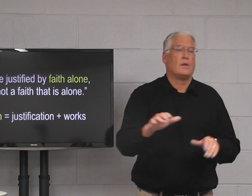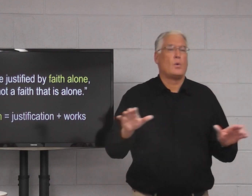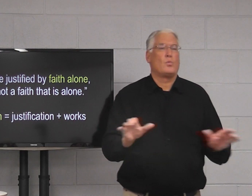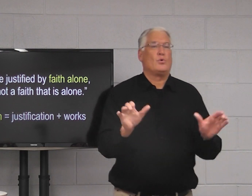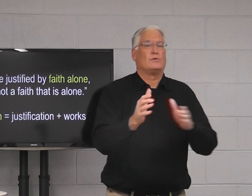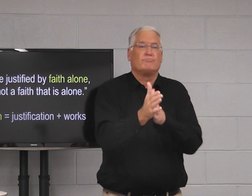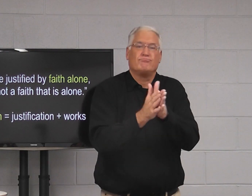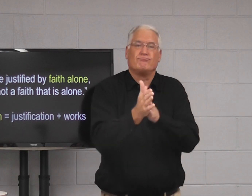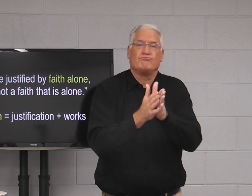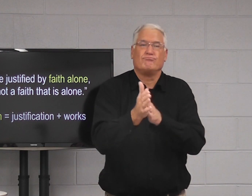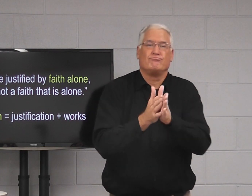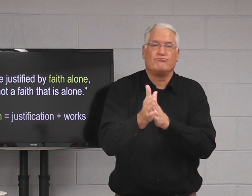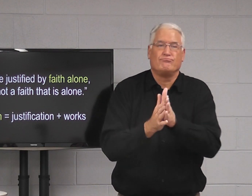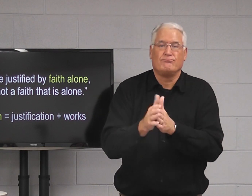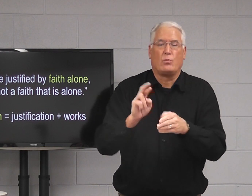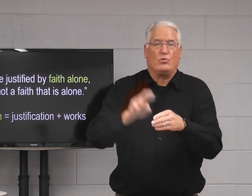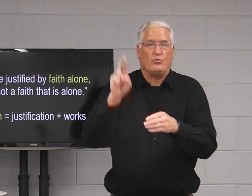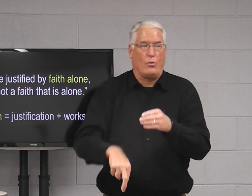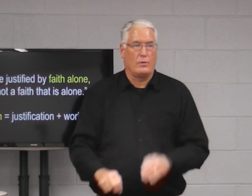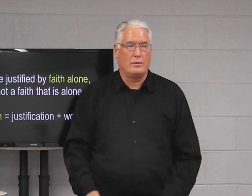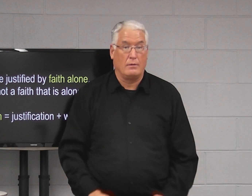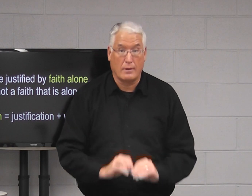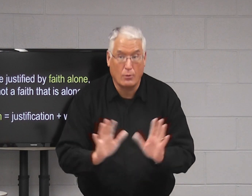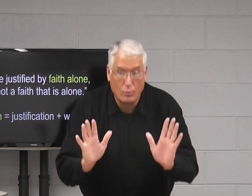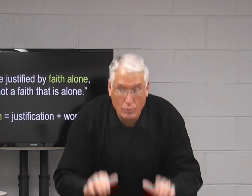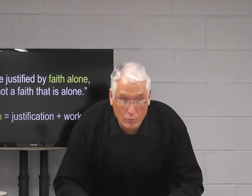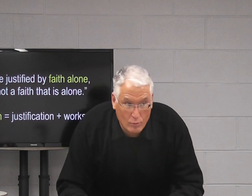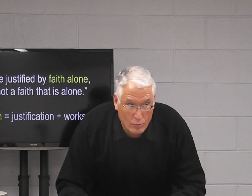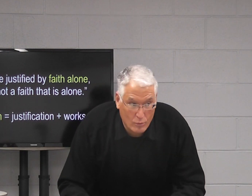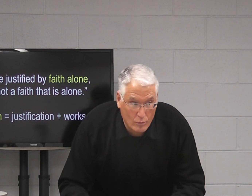gives then motivates us for our works.